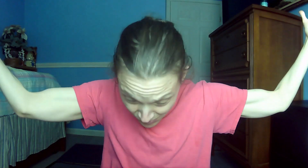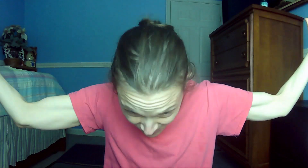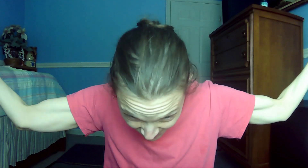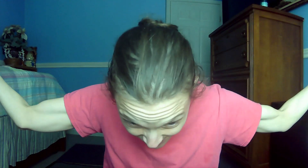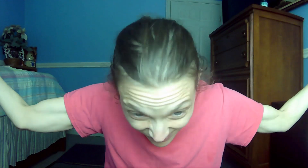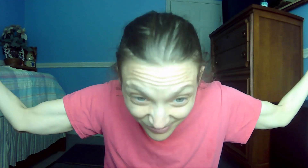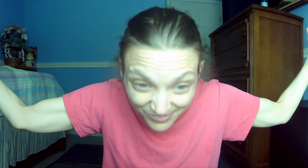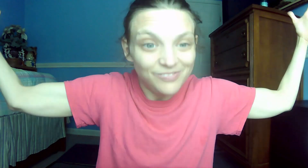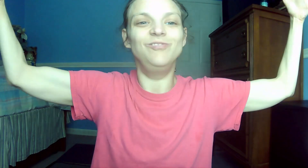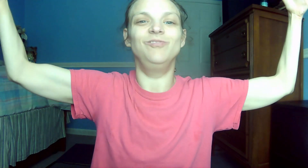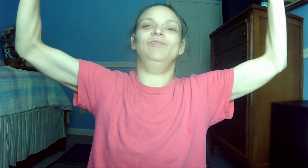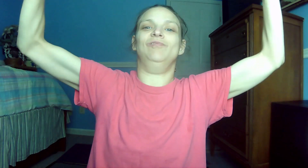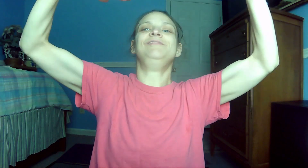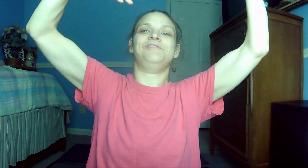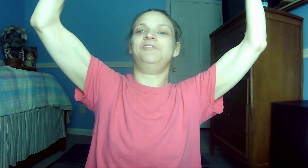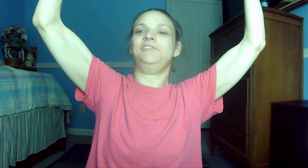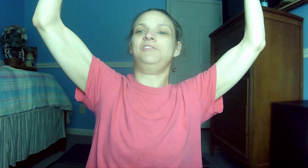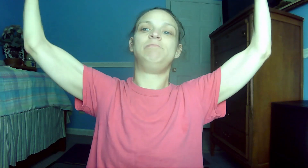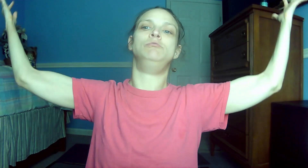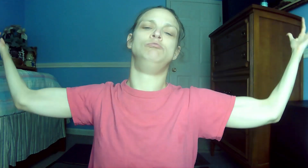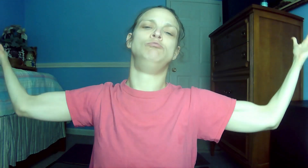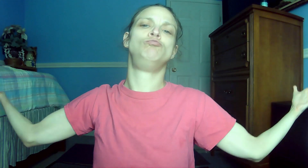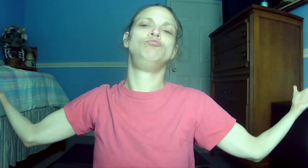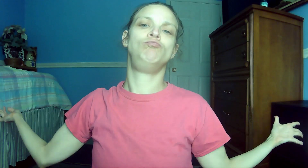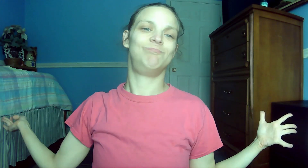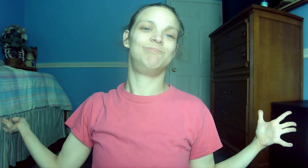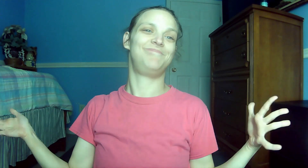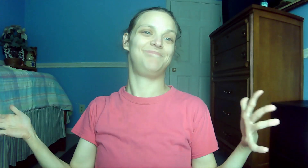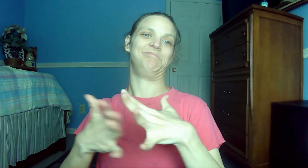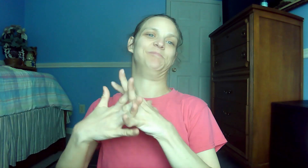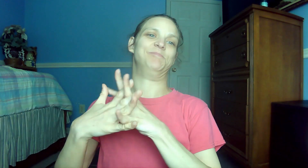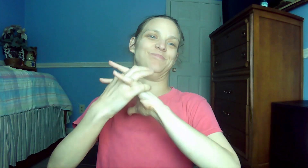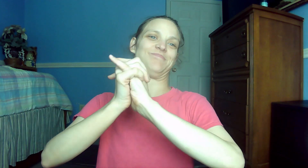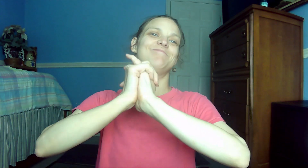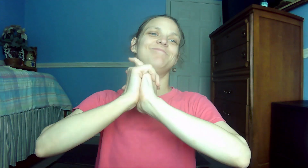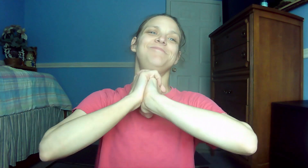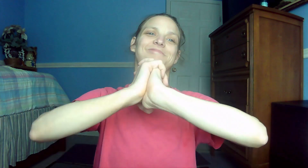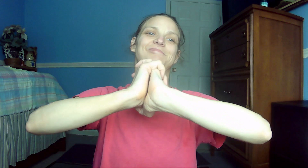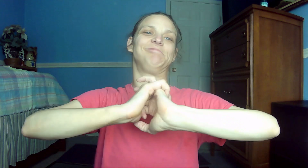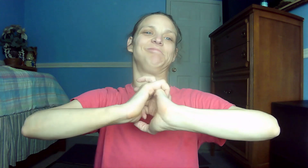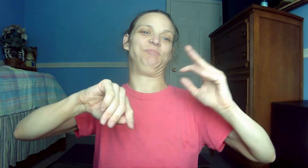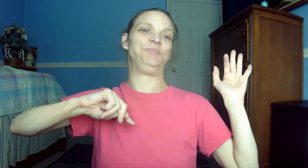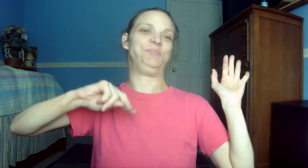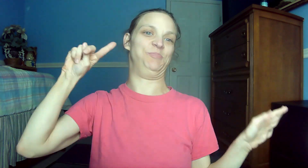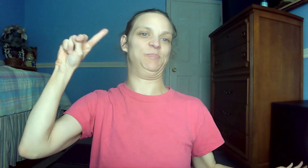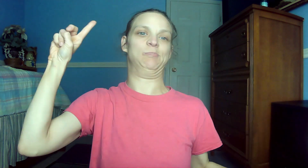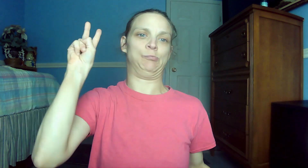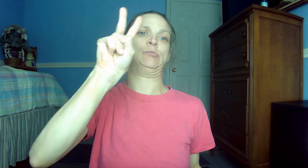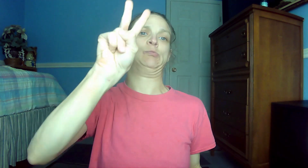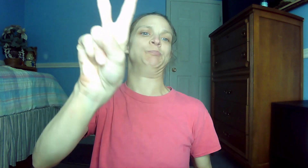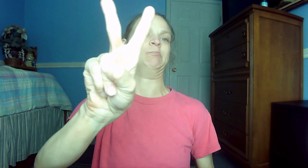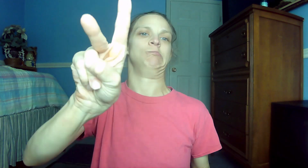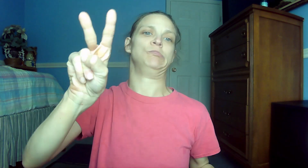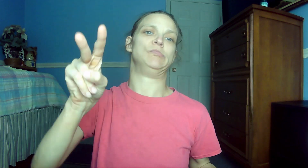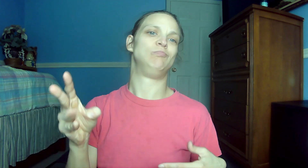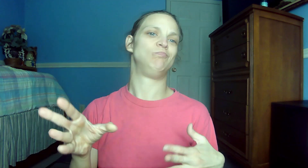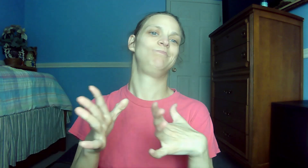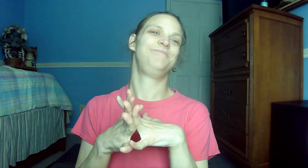that whoever believes in Him shall not perish but have eternal life. 2. John 1.29 The next day